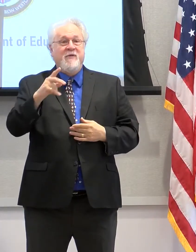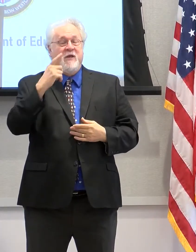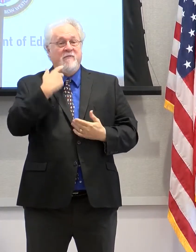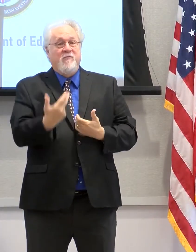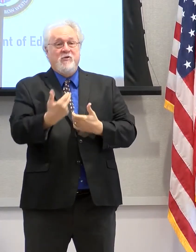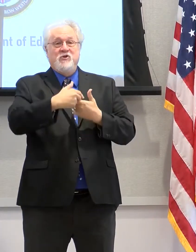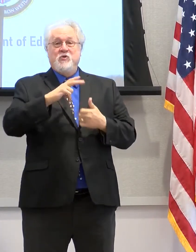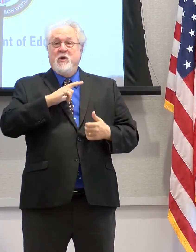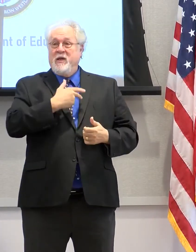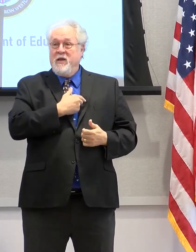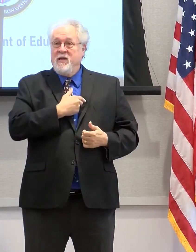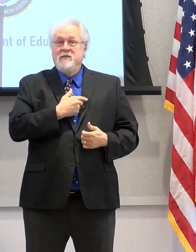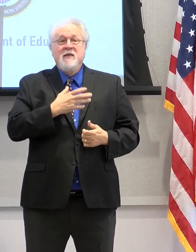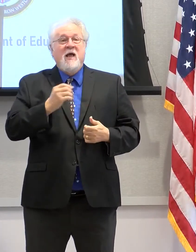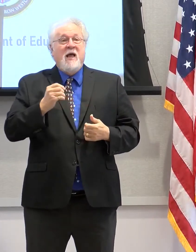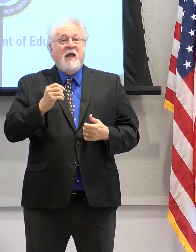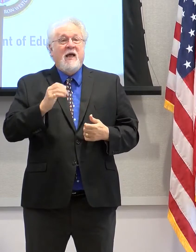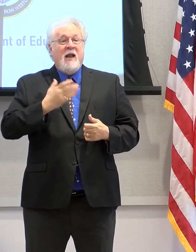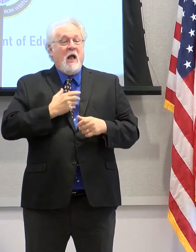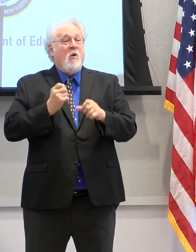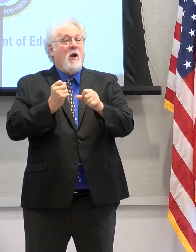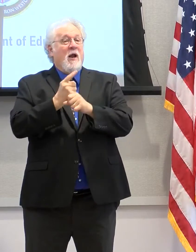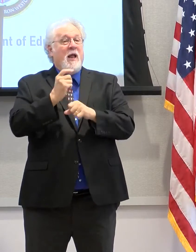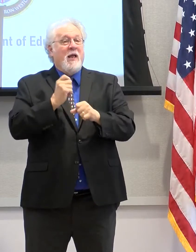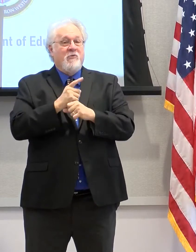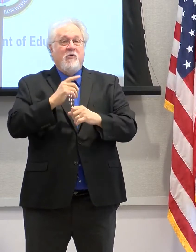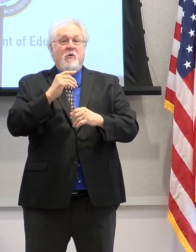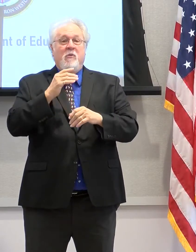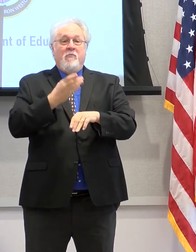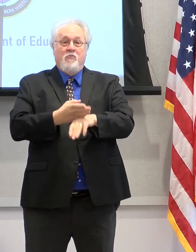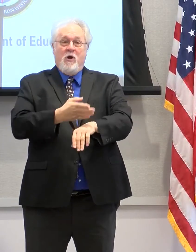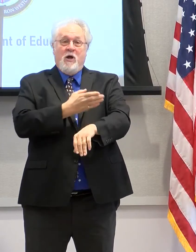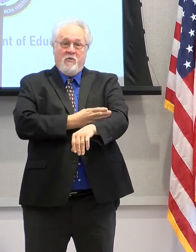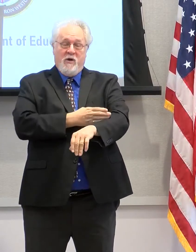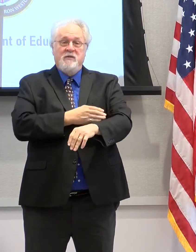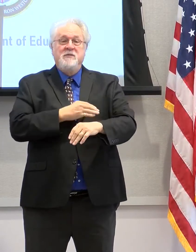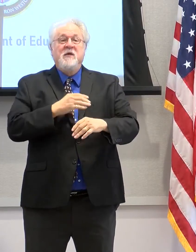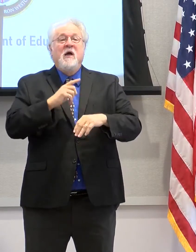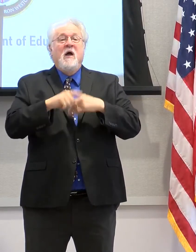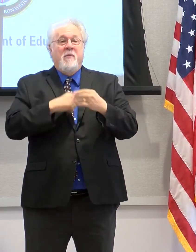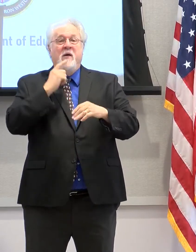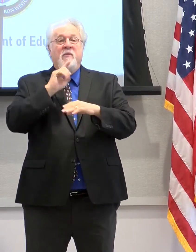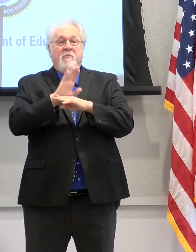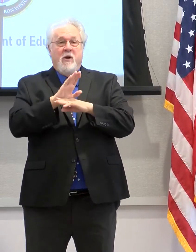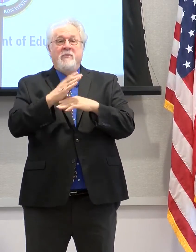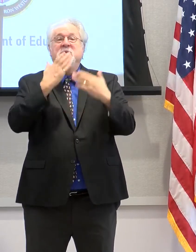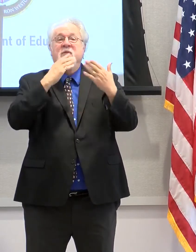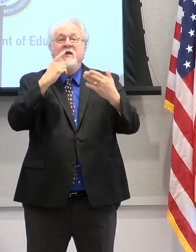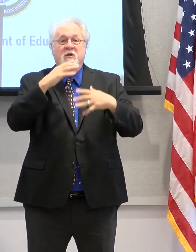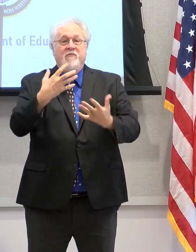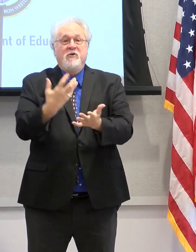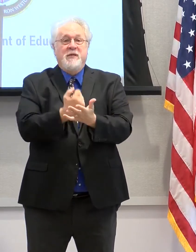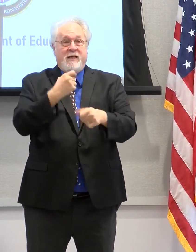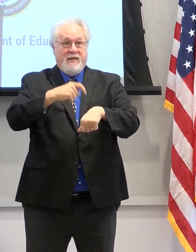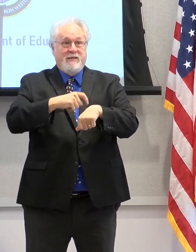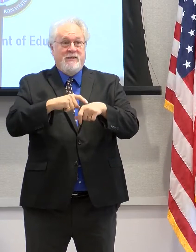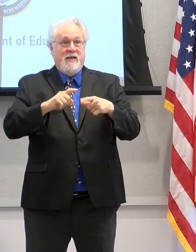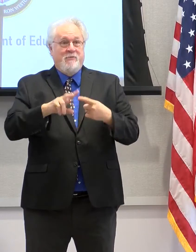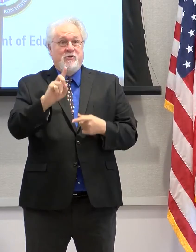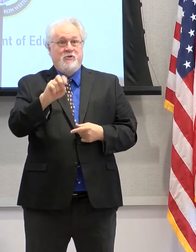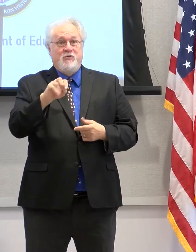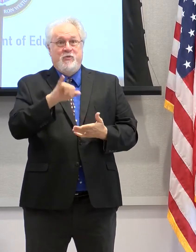joining us and for our annual progress on the Promise event. Thank you for taking out time.